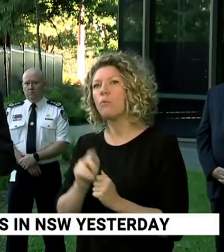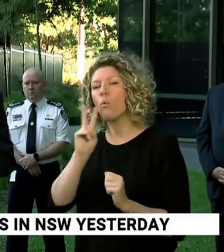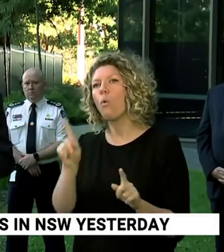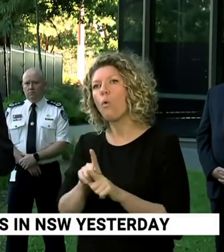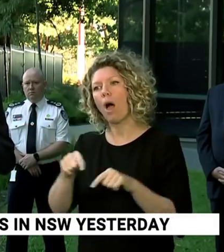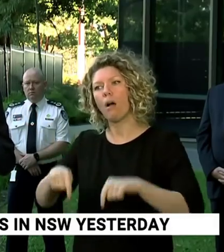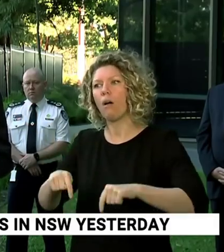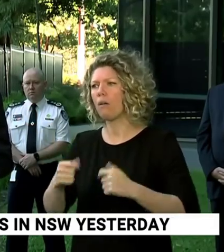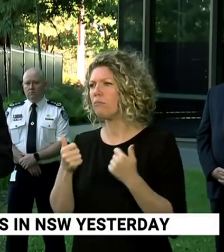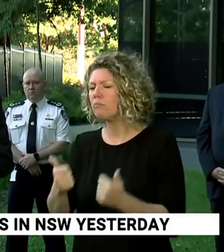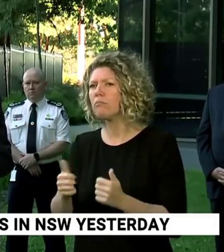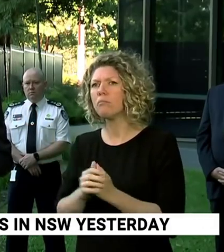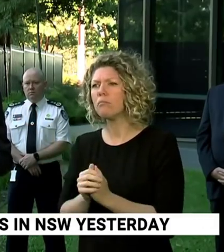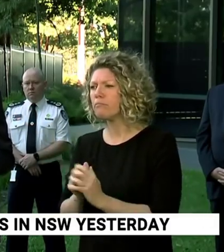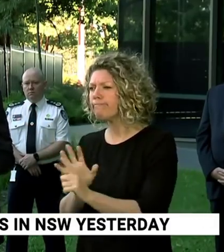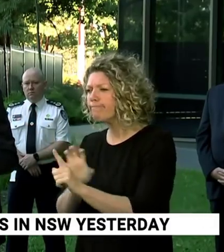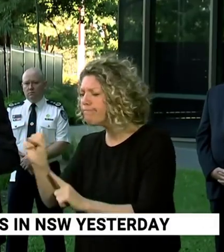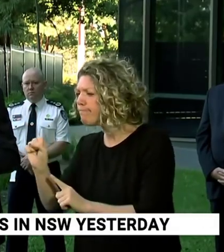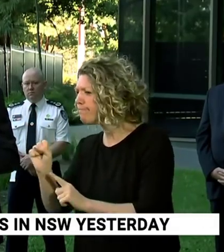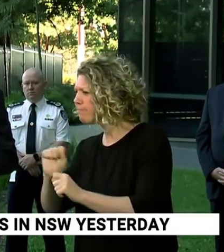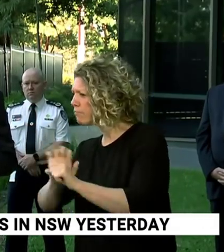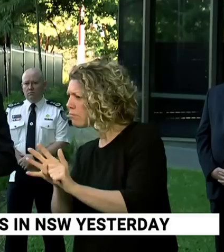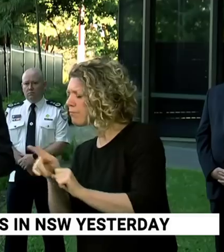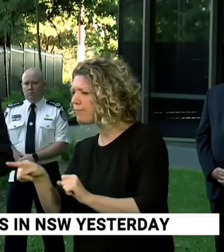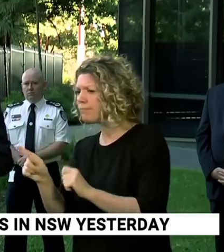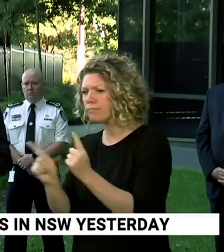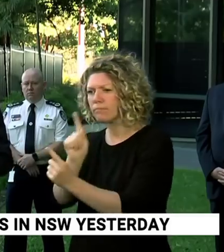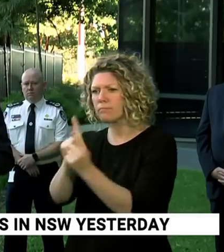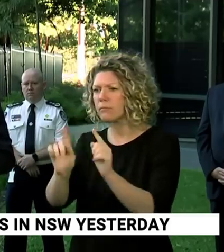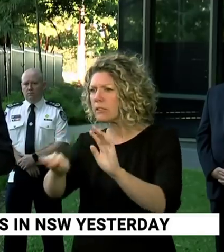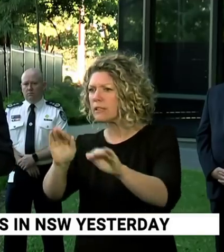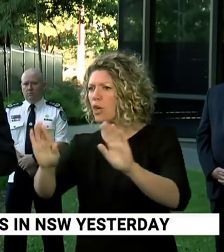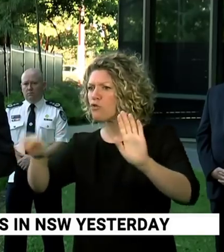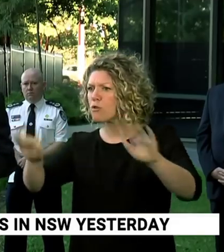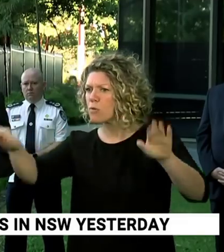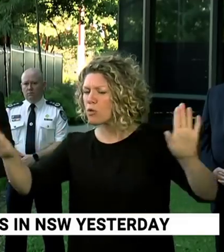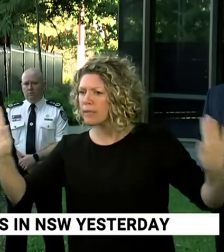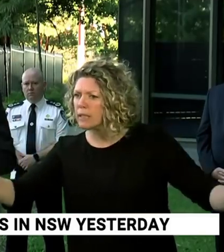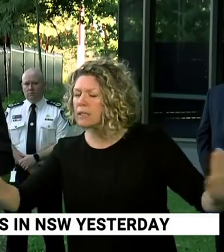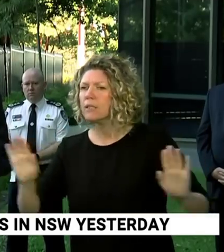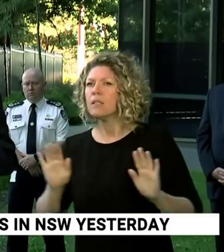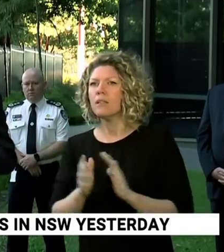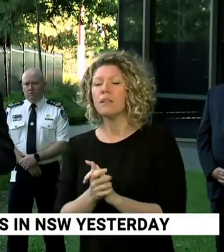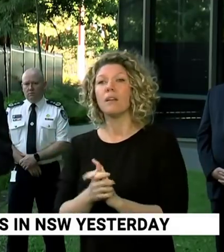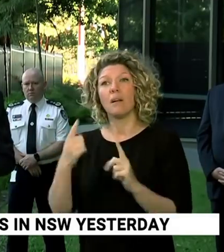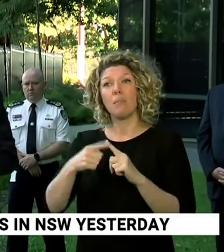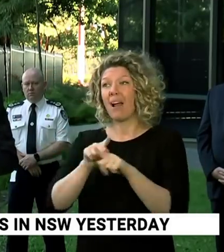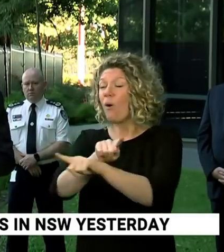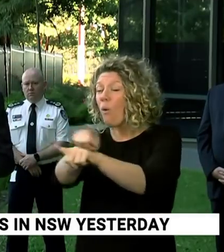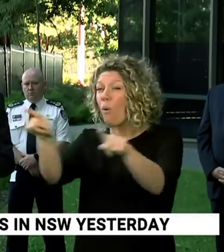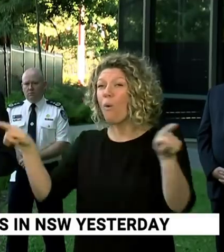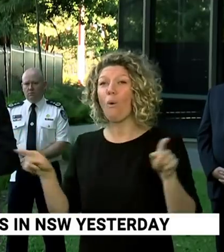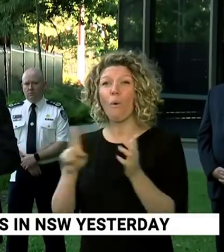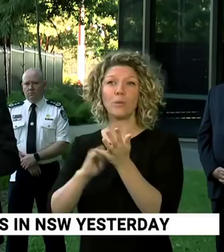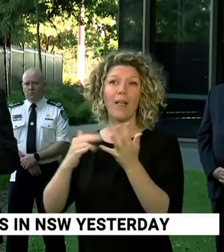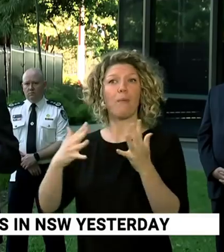taking in terms of case finding and contact tracing have been helped working, but also importantly, the actions the whole community has